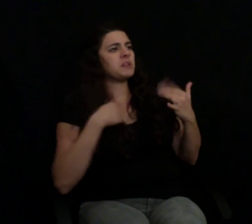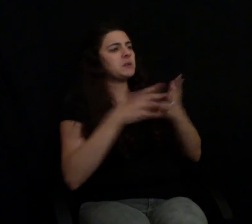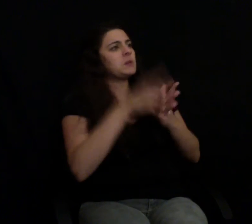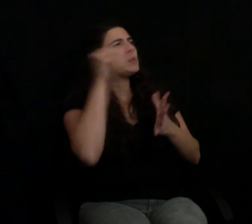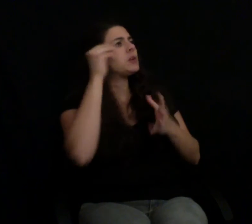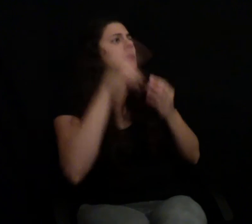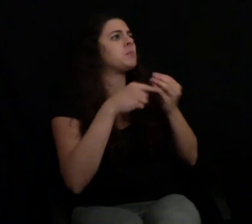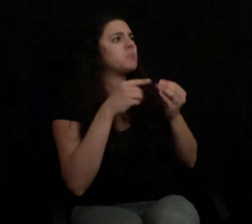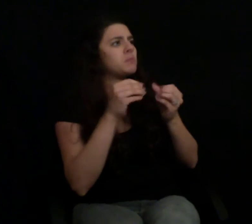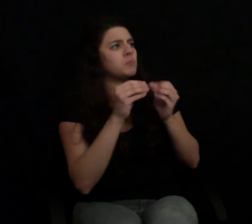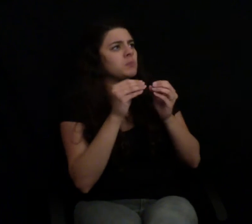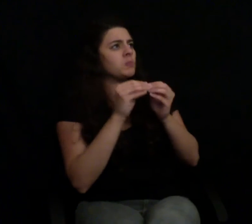That's what I knew.